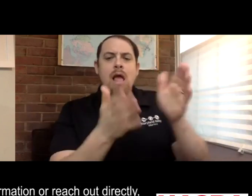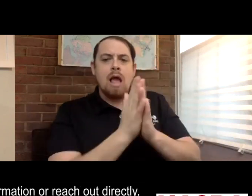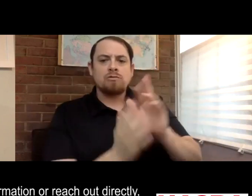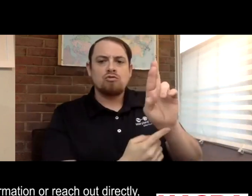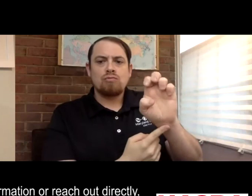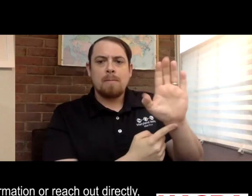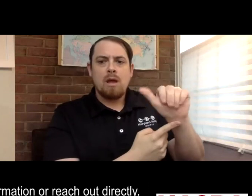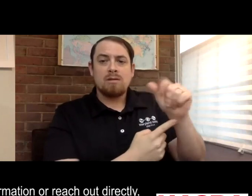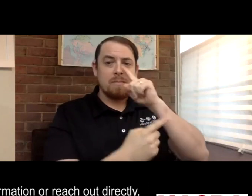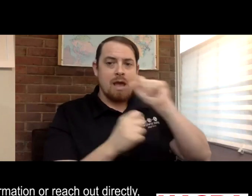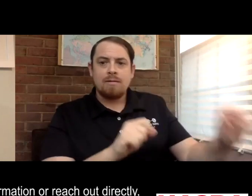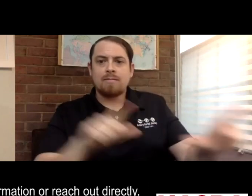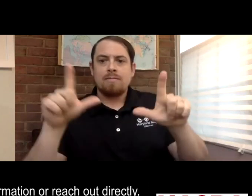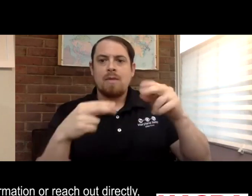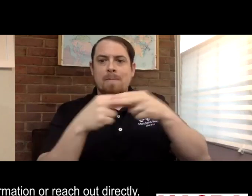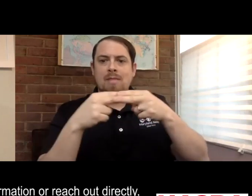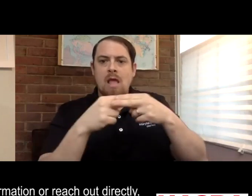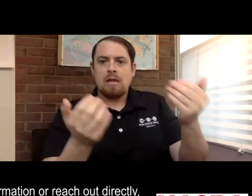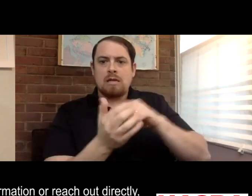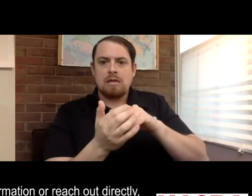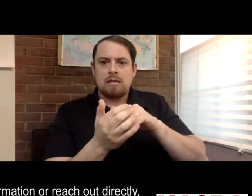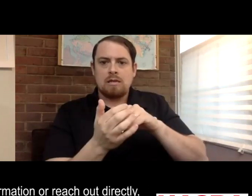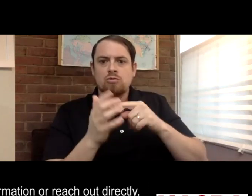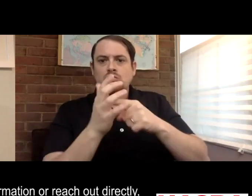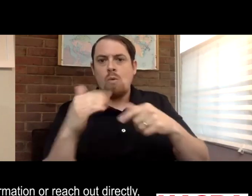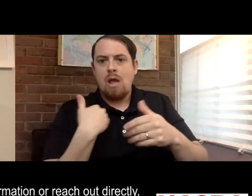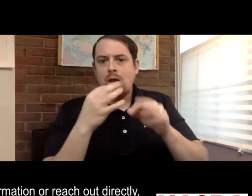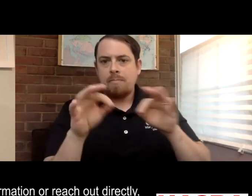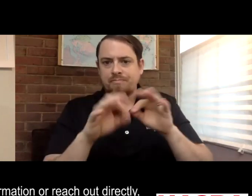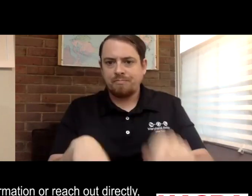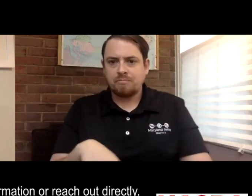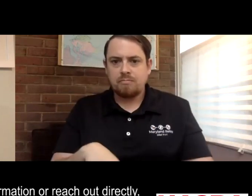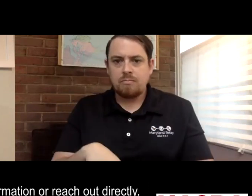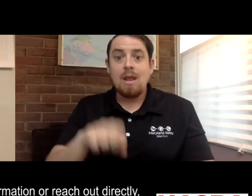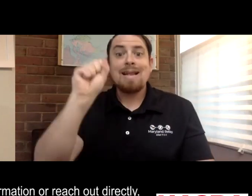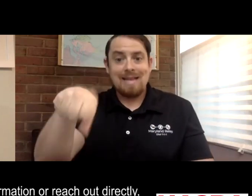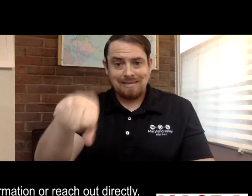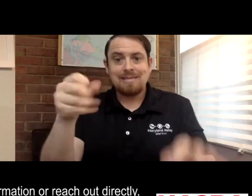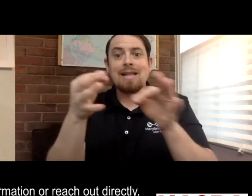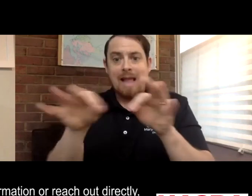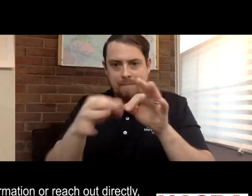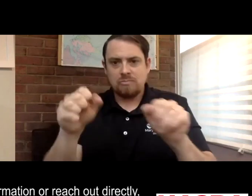or you'd like to reach out directly, we're going to ask Rebecca now if she wouldn't mind sharing our slide deck again.